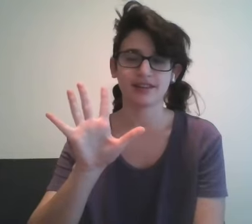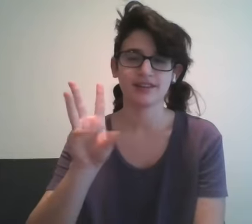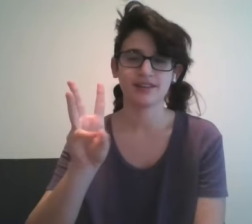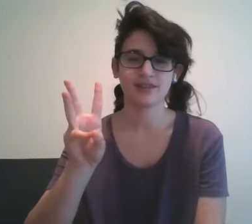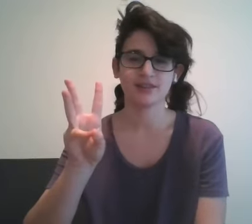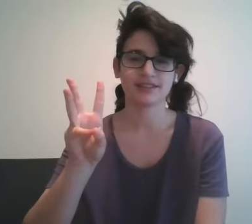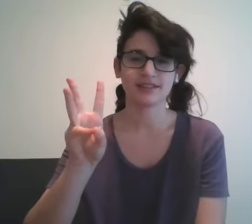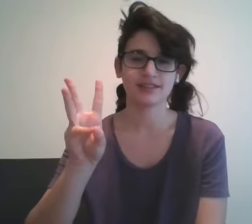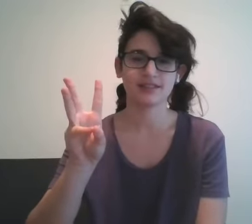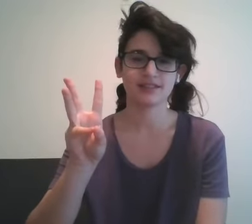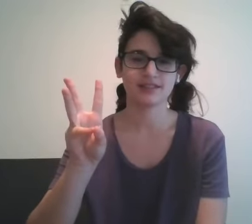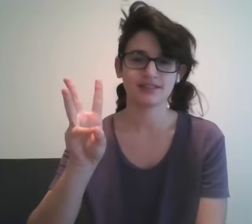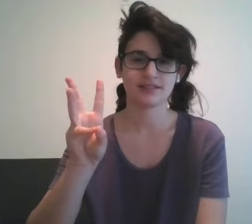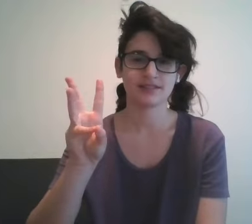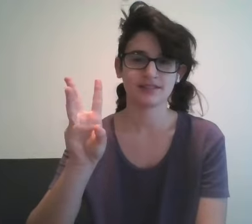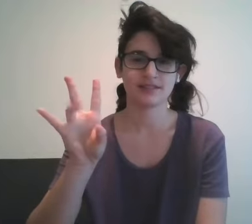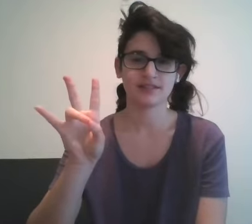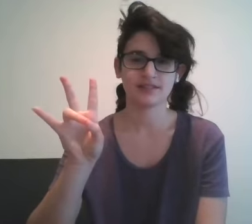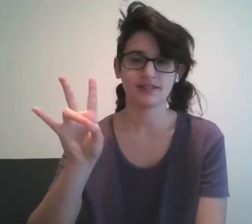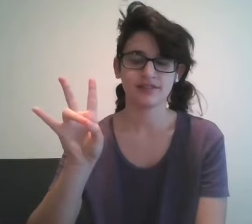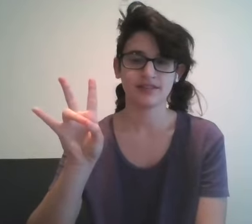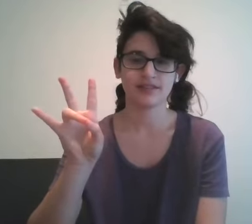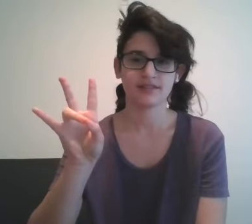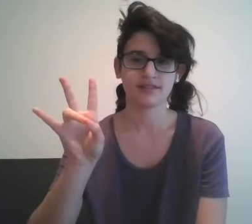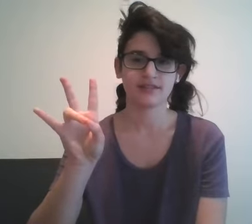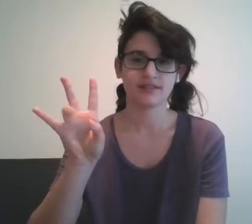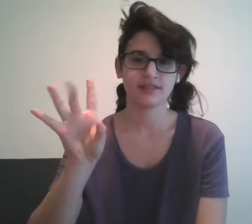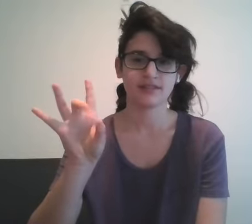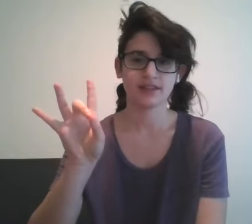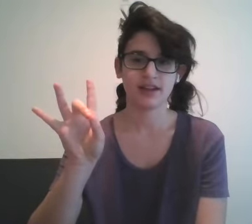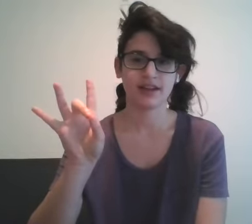you get six seven eight